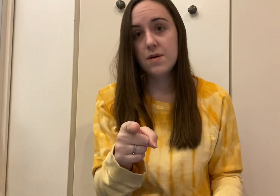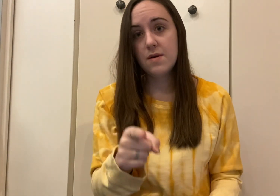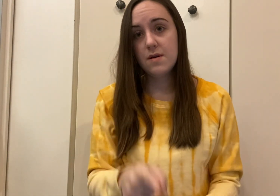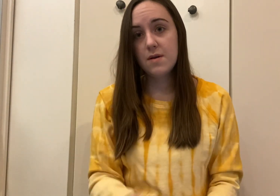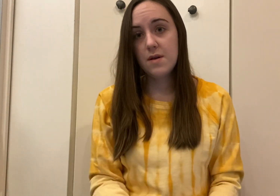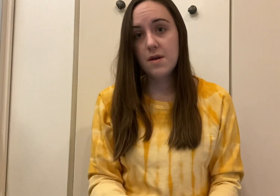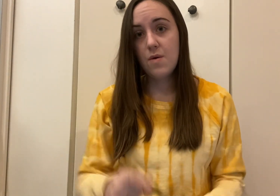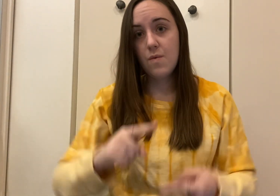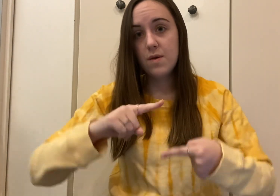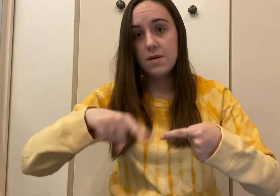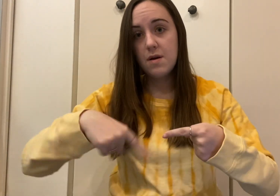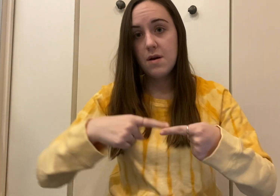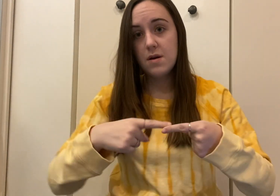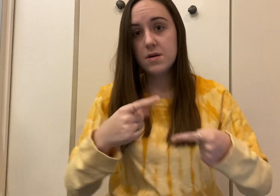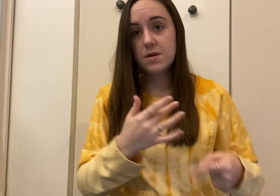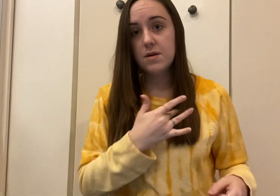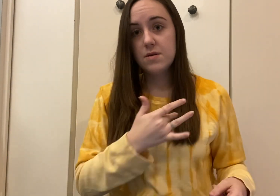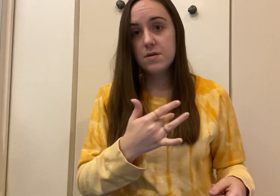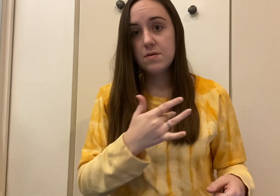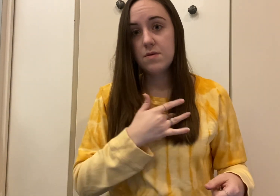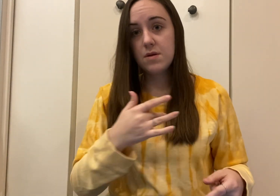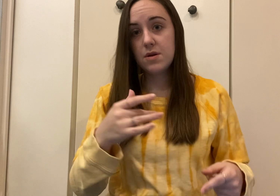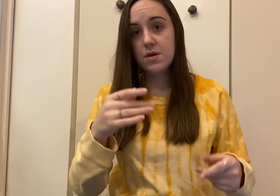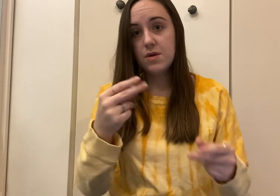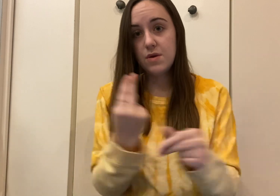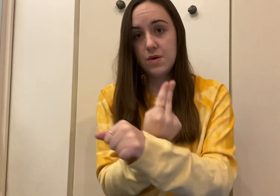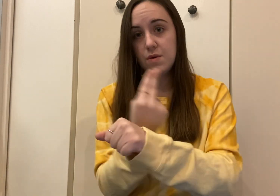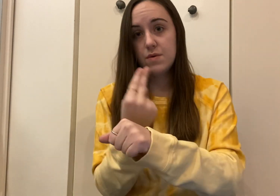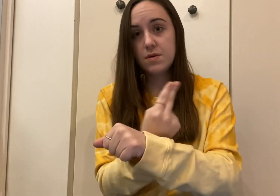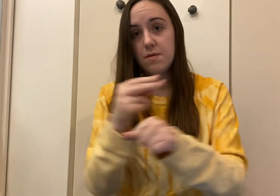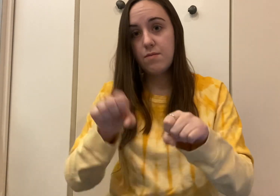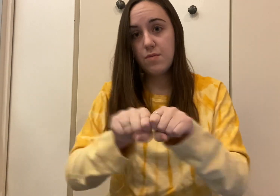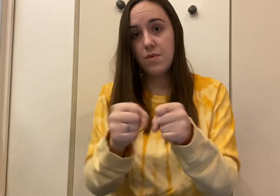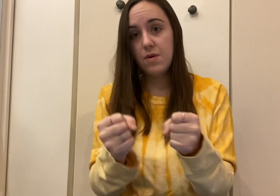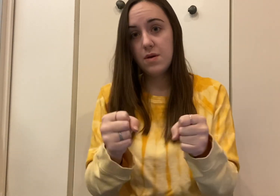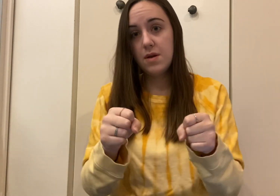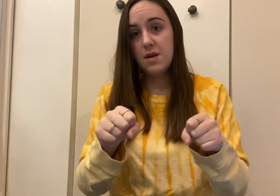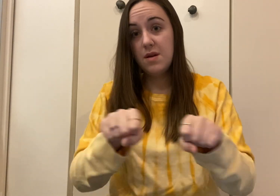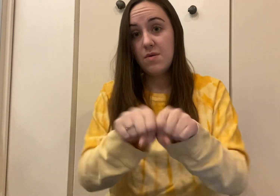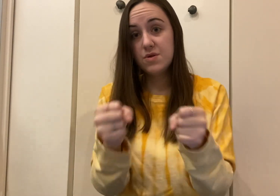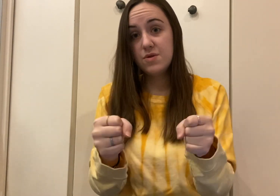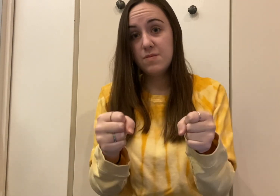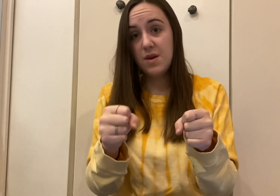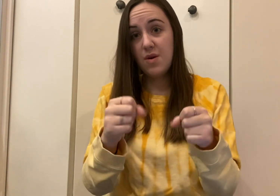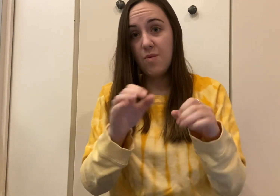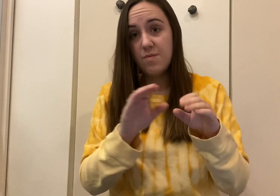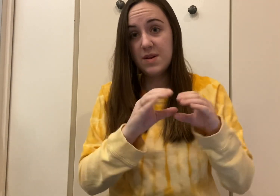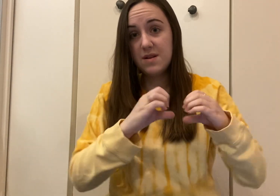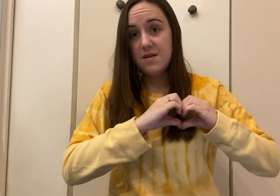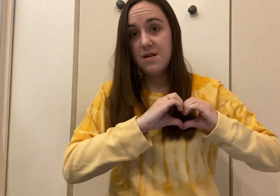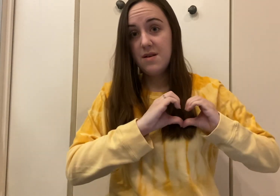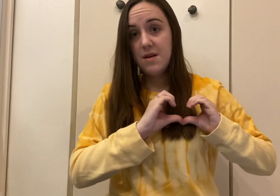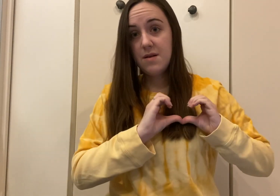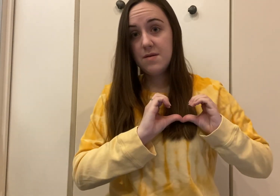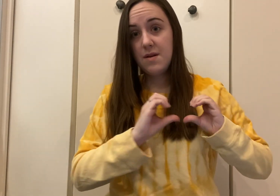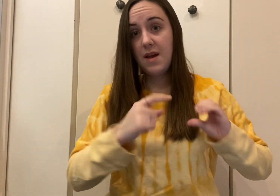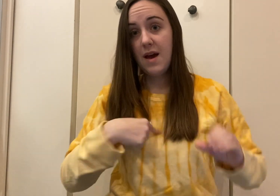When your heart gives a break, it looks too broken to be open I'll be patient,